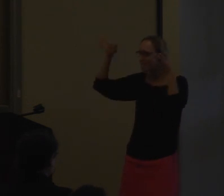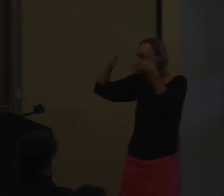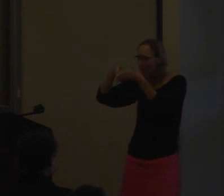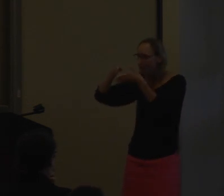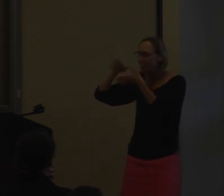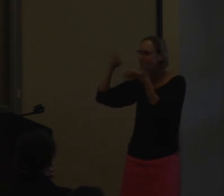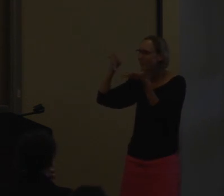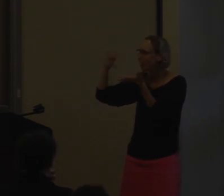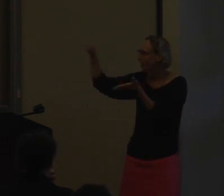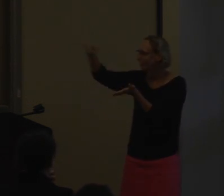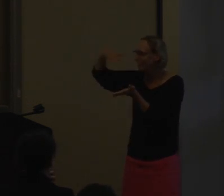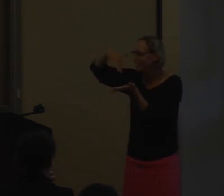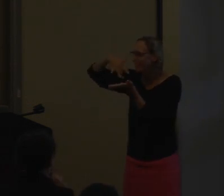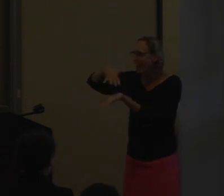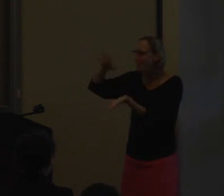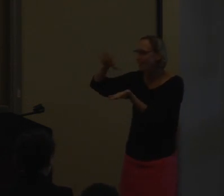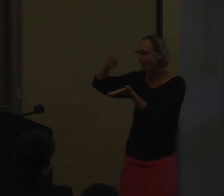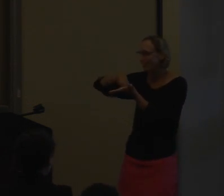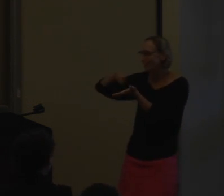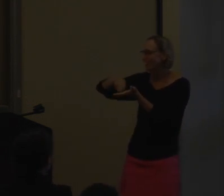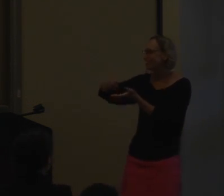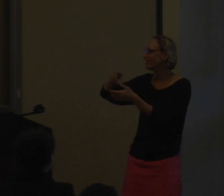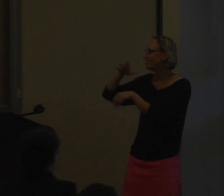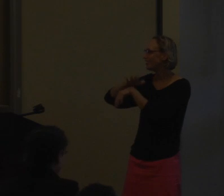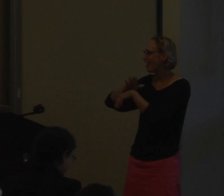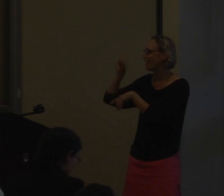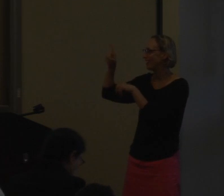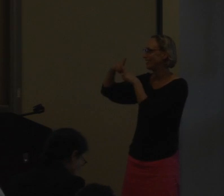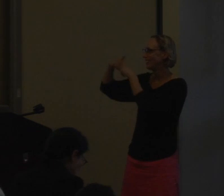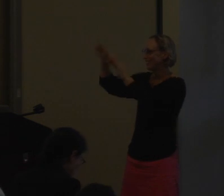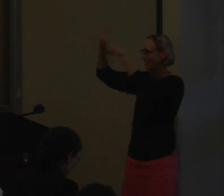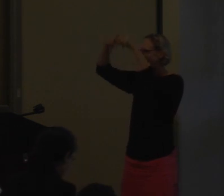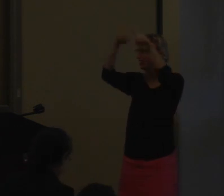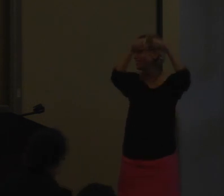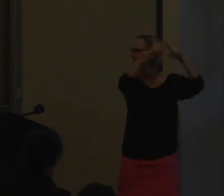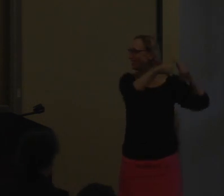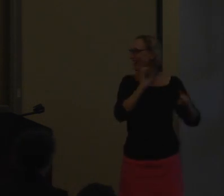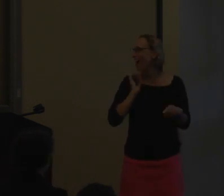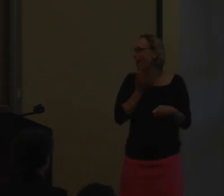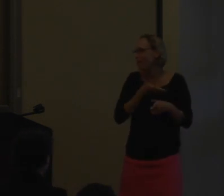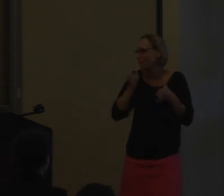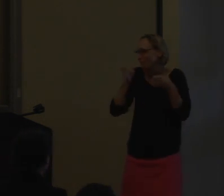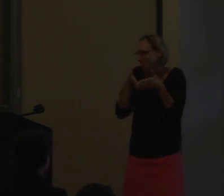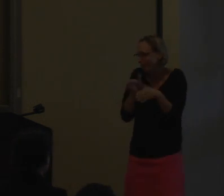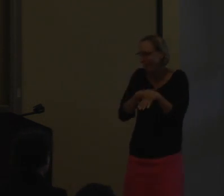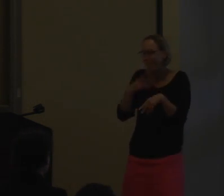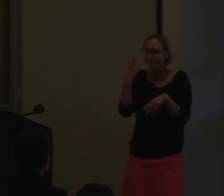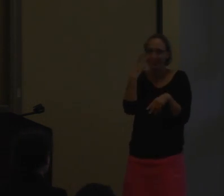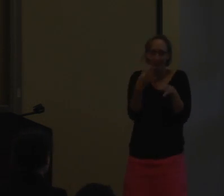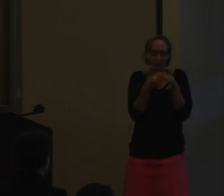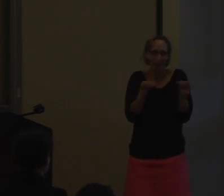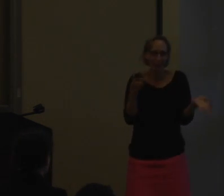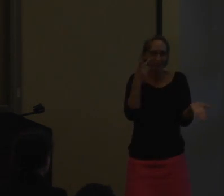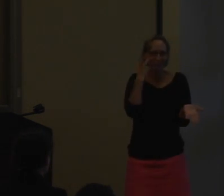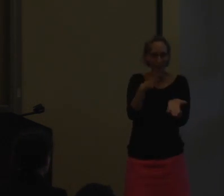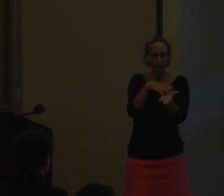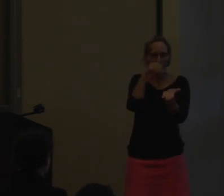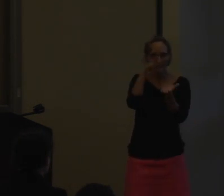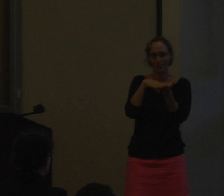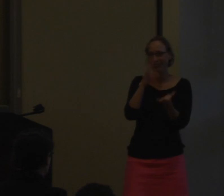but their goals and their focus on what they study and what they research are very different. Our focus is on visual language,